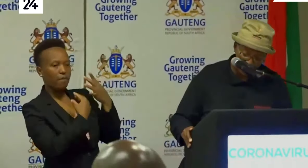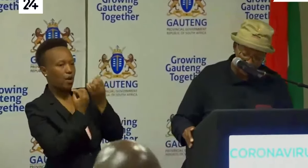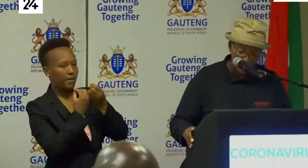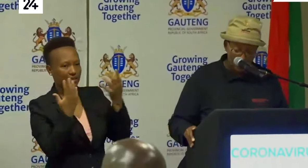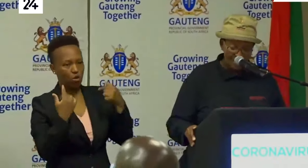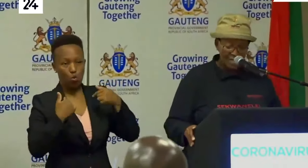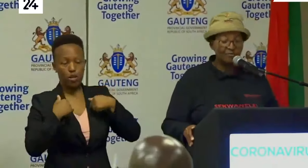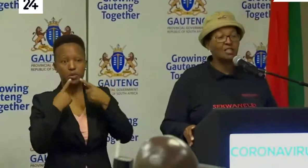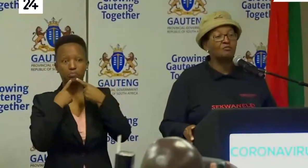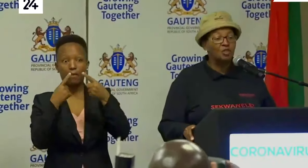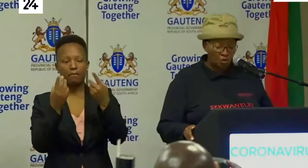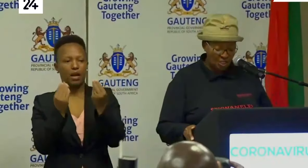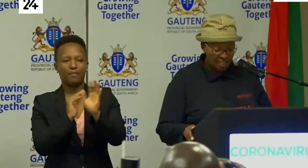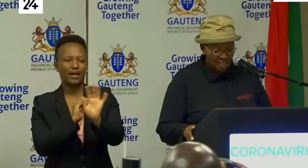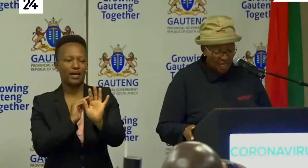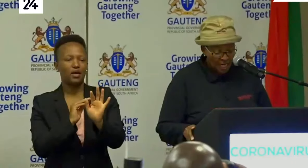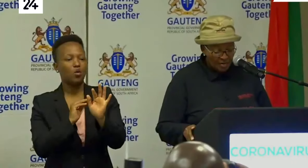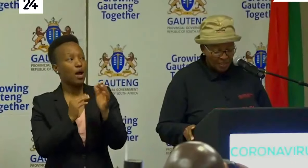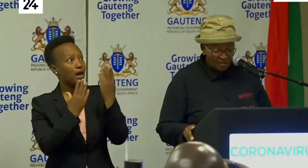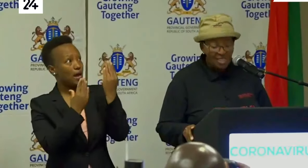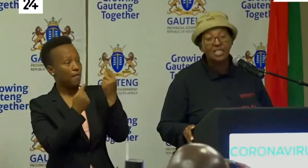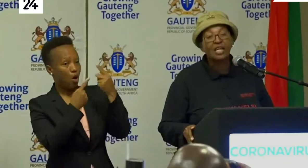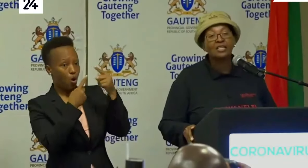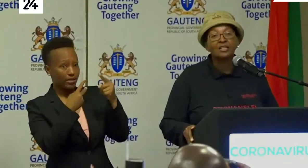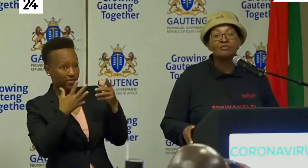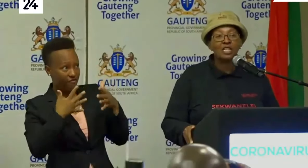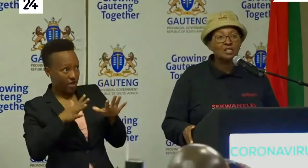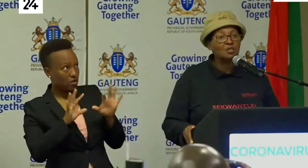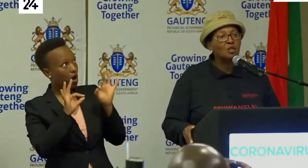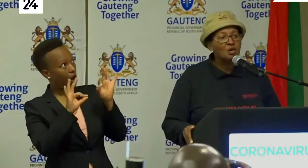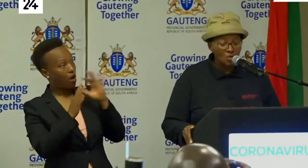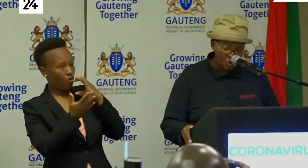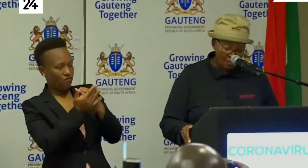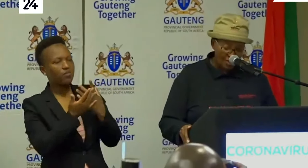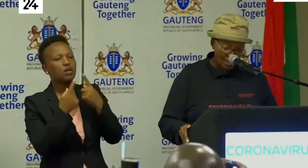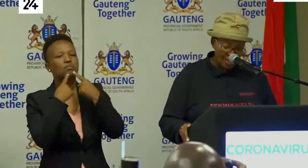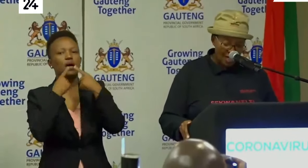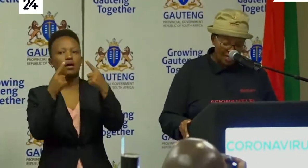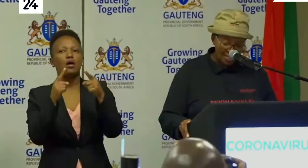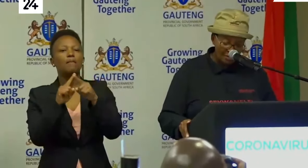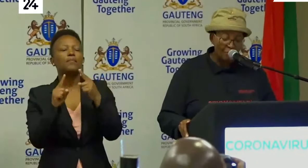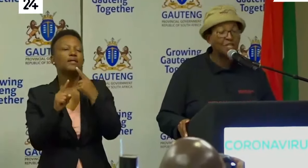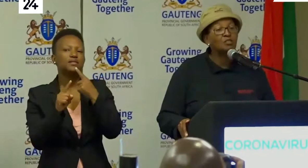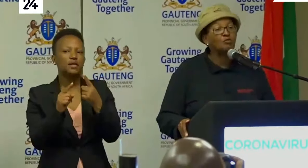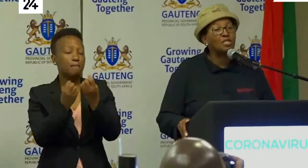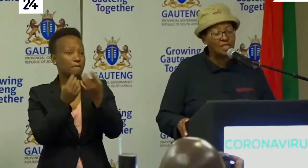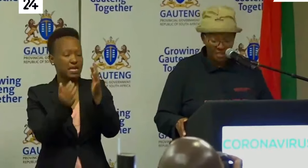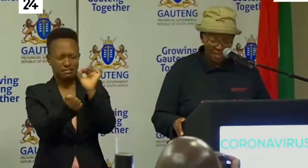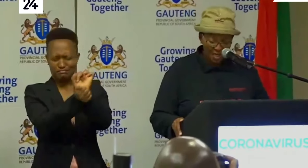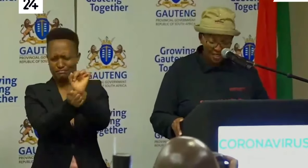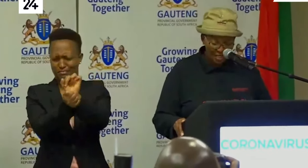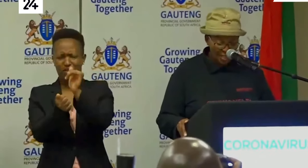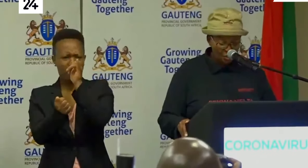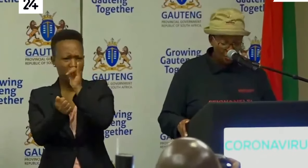release the numbers after they've been audited but I must indicate that various people have been arrested for various offenses